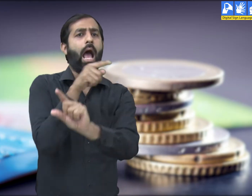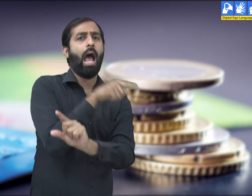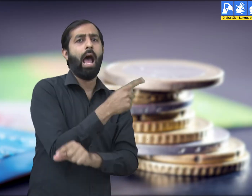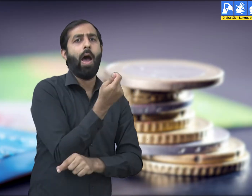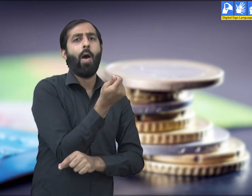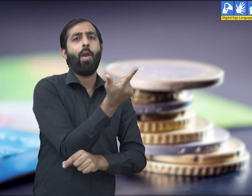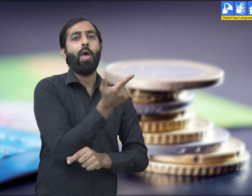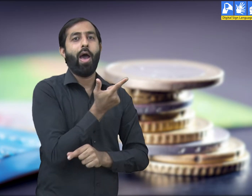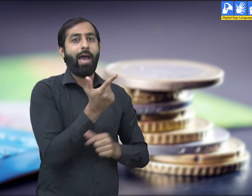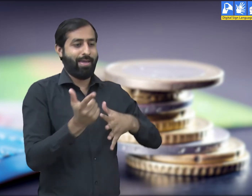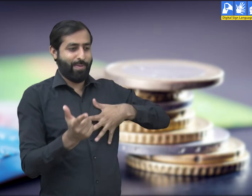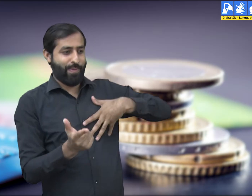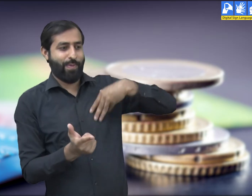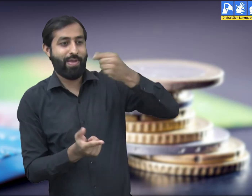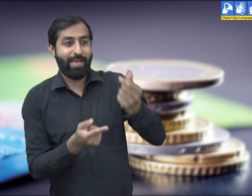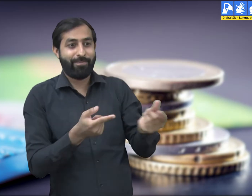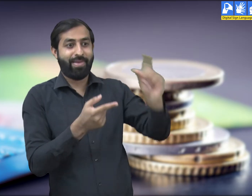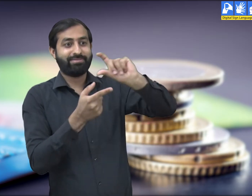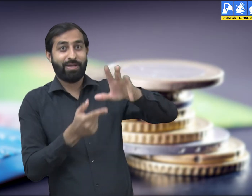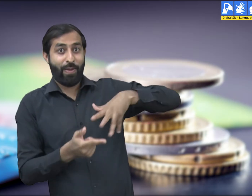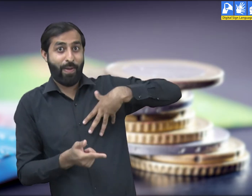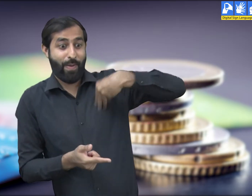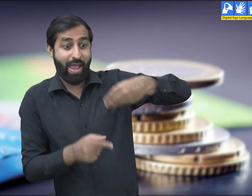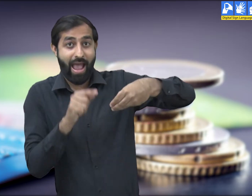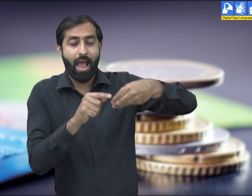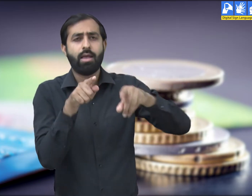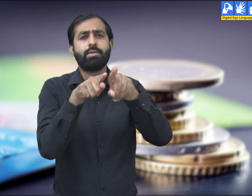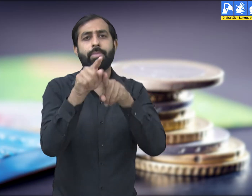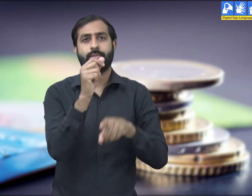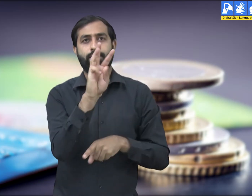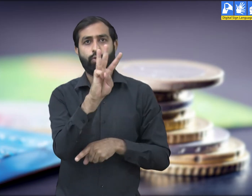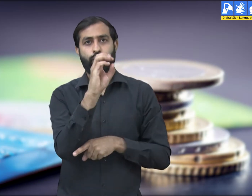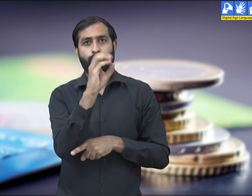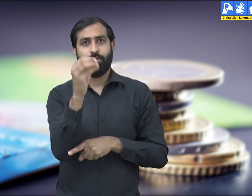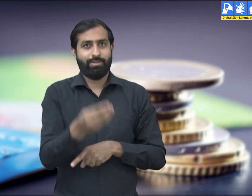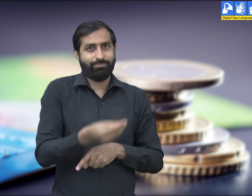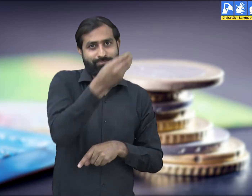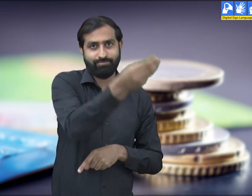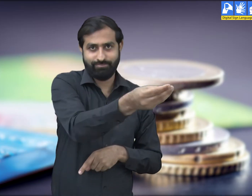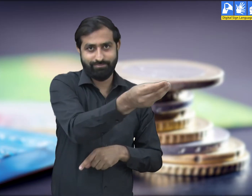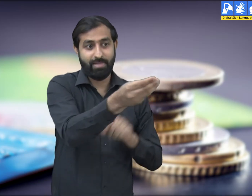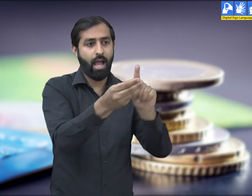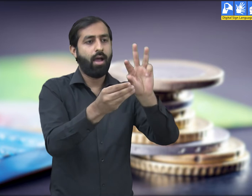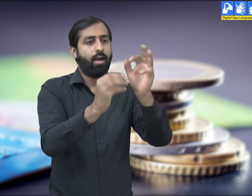How does the bank manage to pay interest to its account holders? The difference between what is